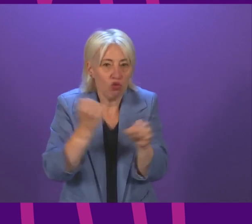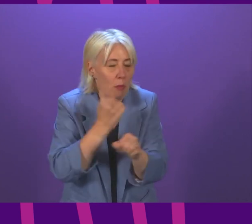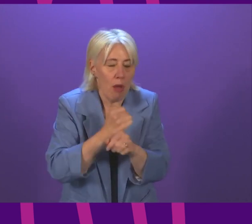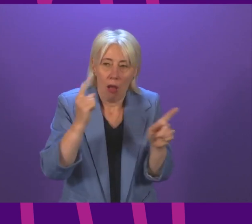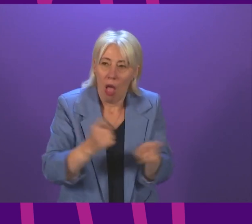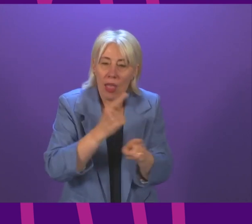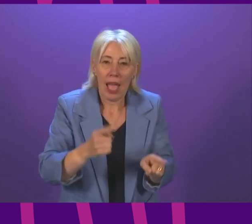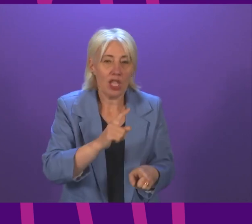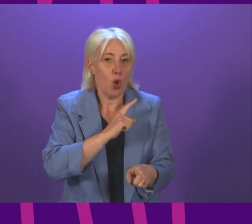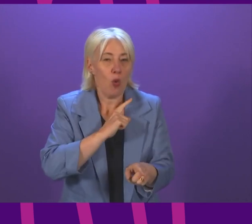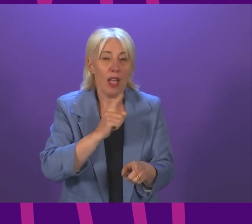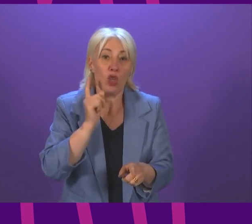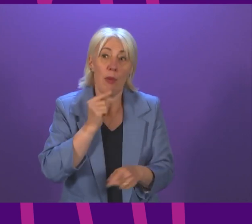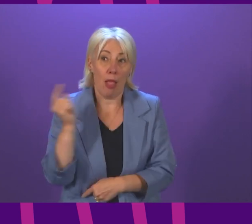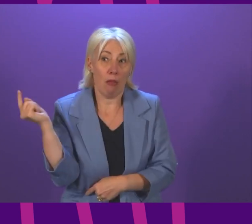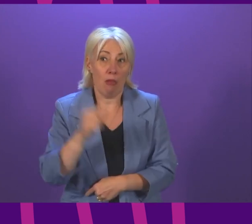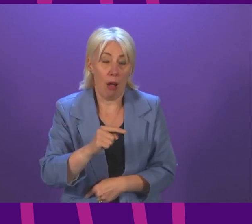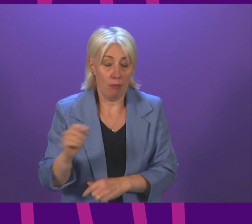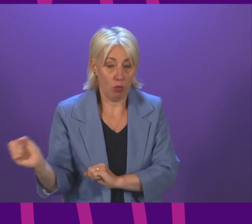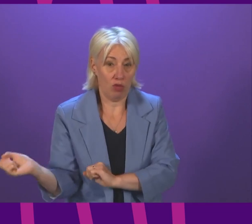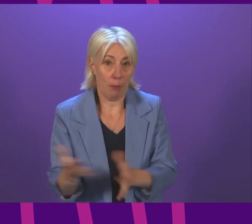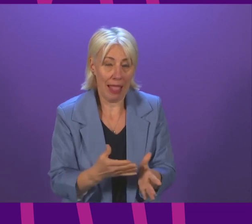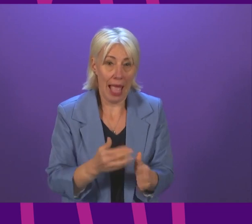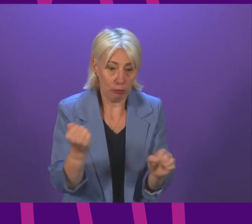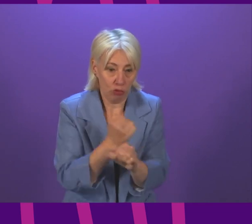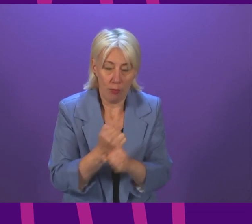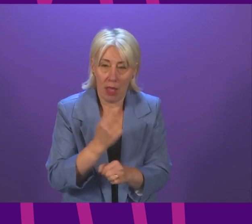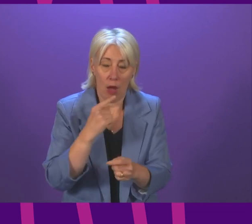additional costs relating to supplies and staff